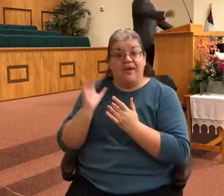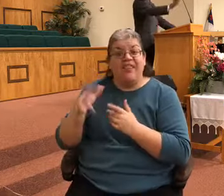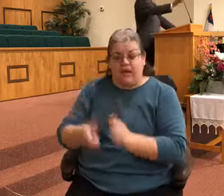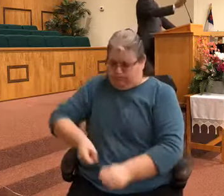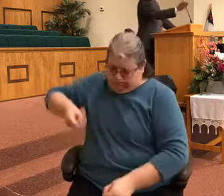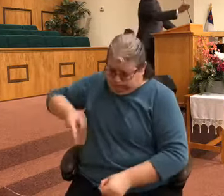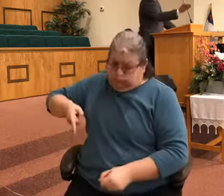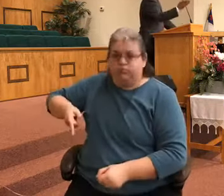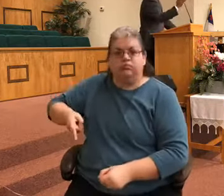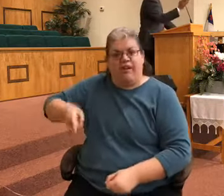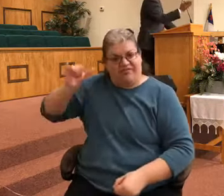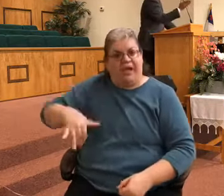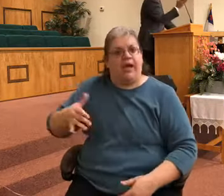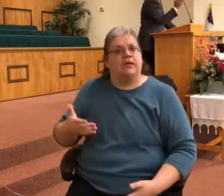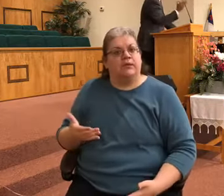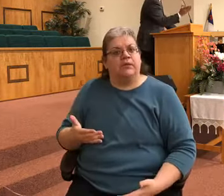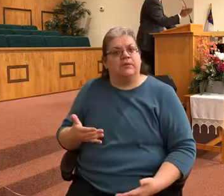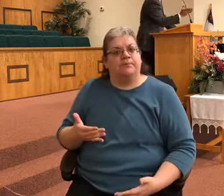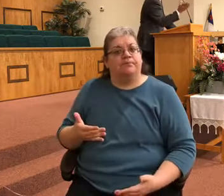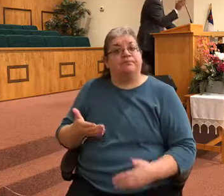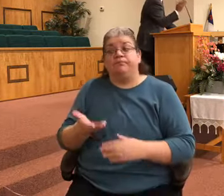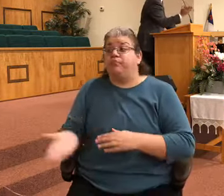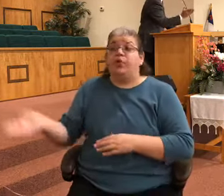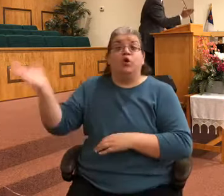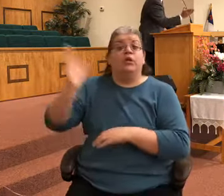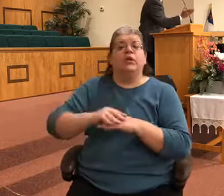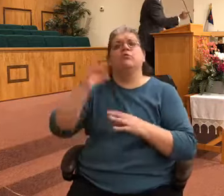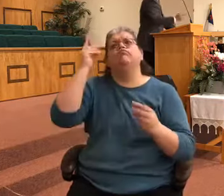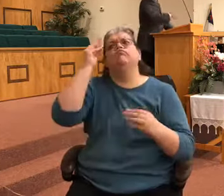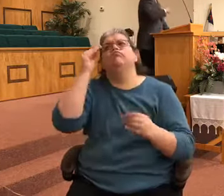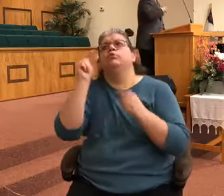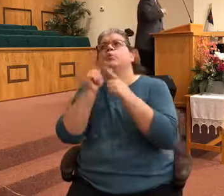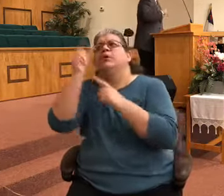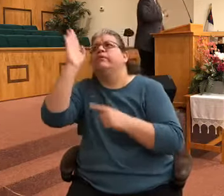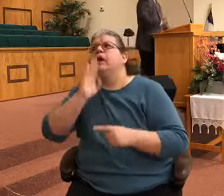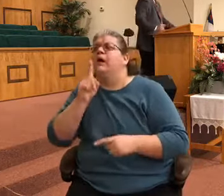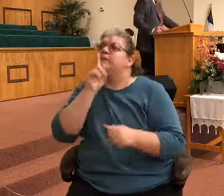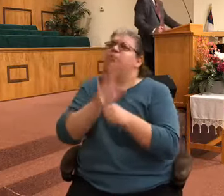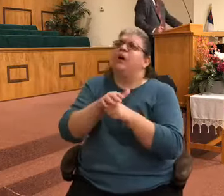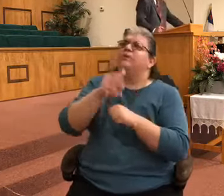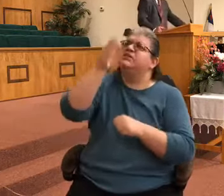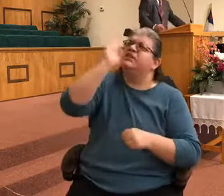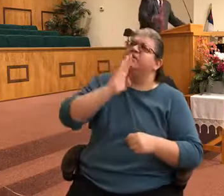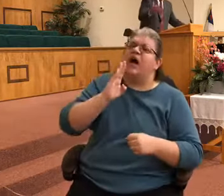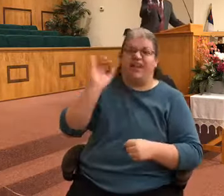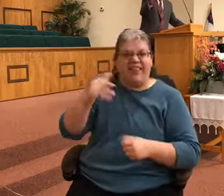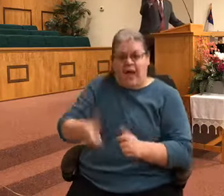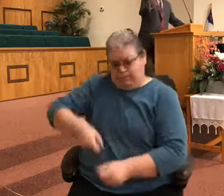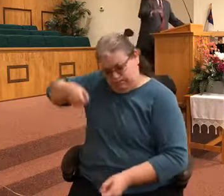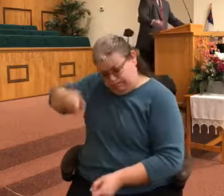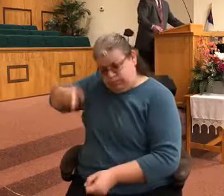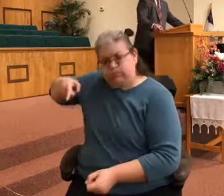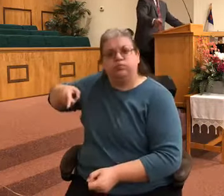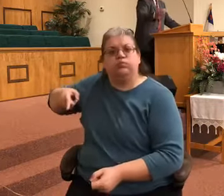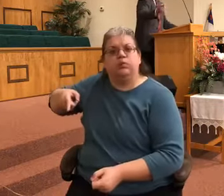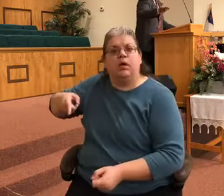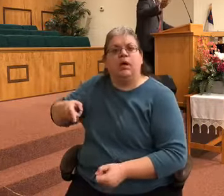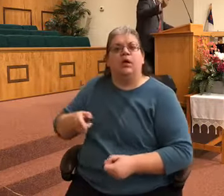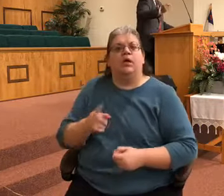Throughout the day as you're thinking about the word of God and the promises of God you're shooting an arrow to the ground. As you talk about the scriptures you're shooting an arrow